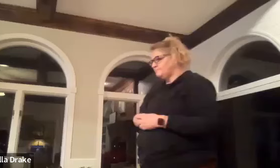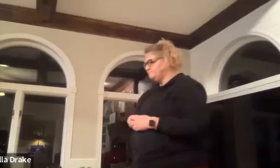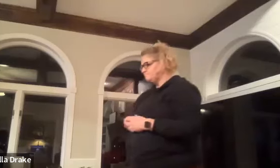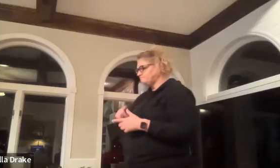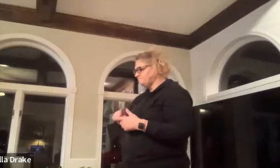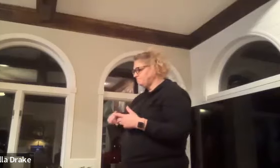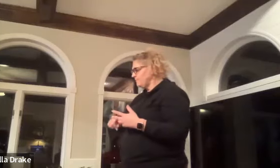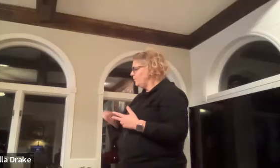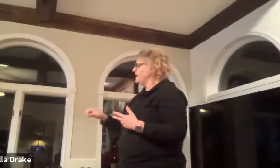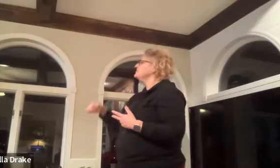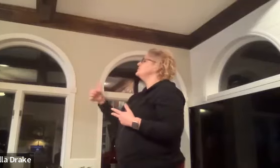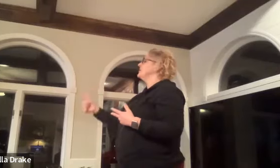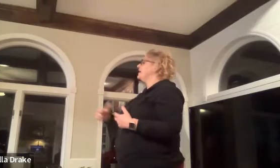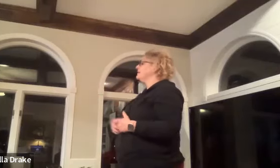what else do you like